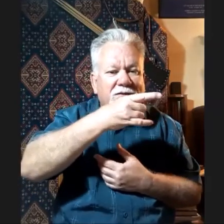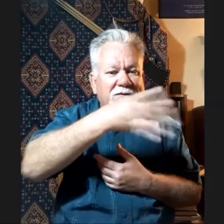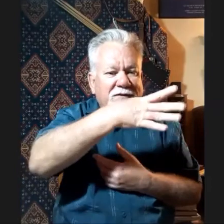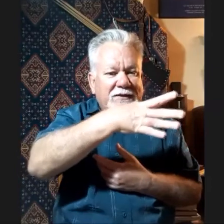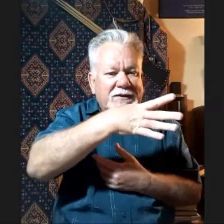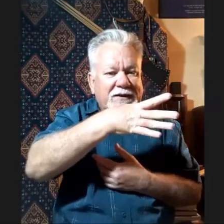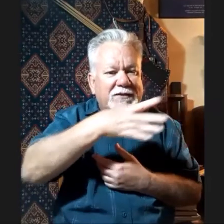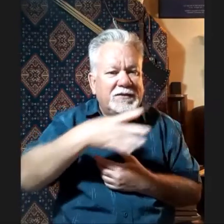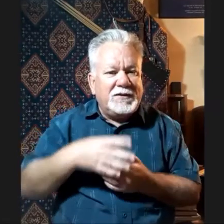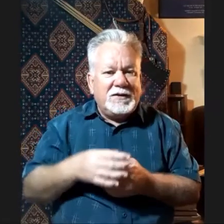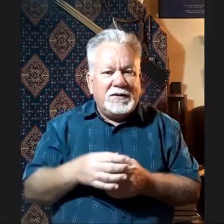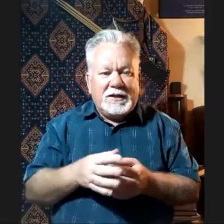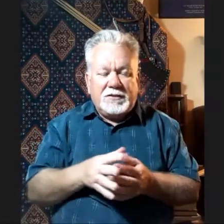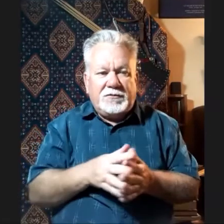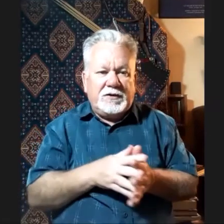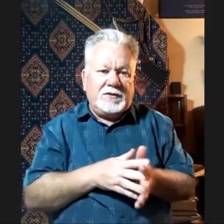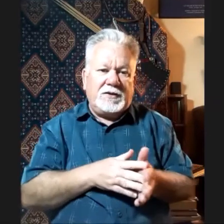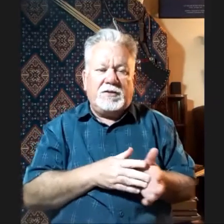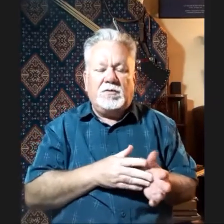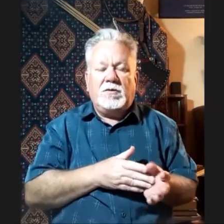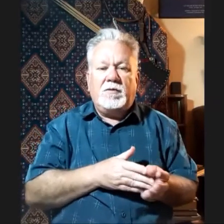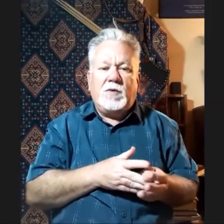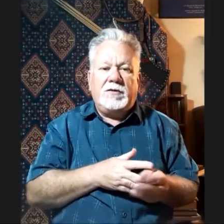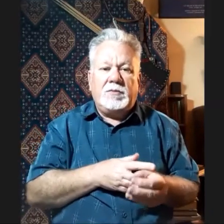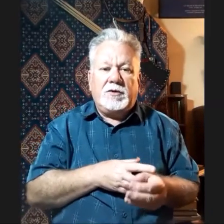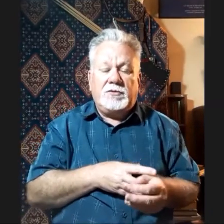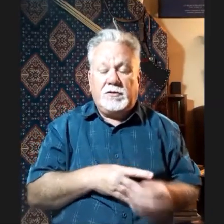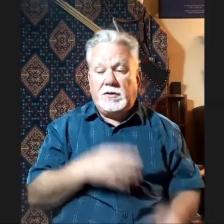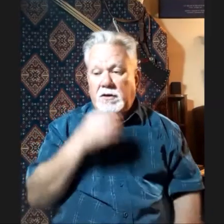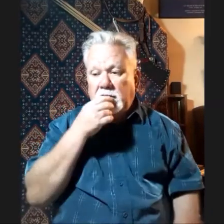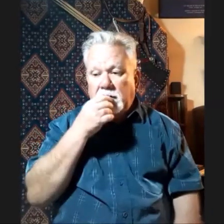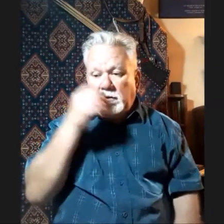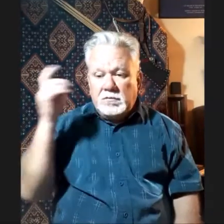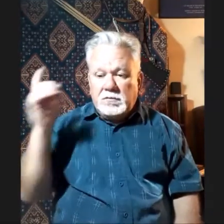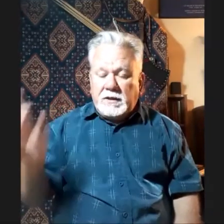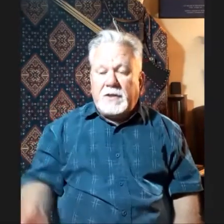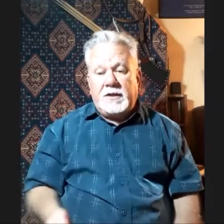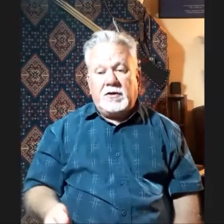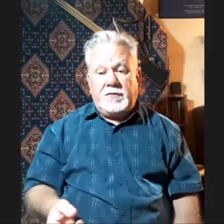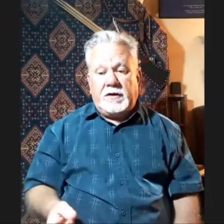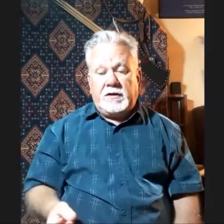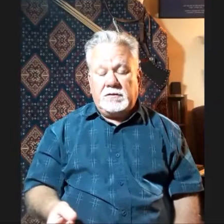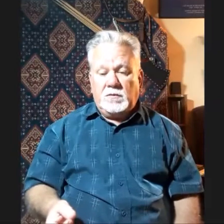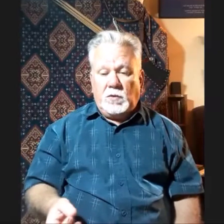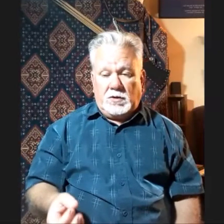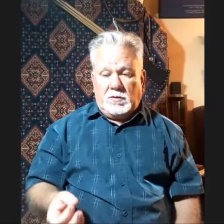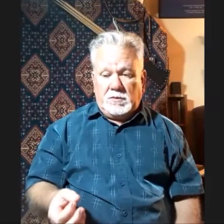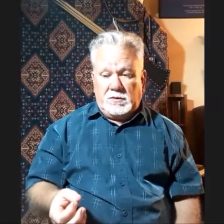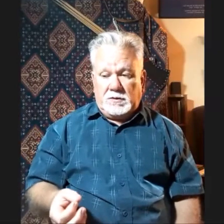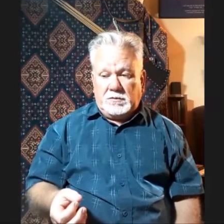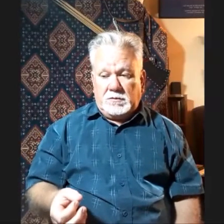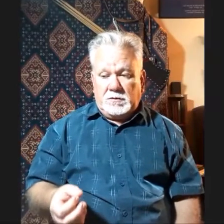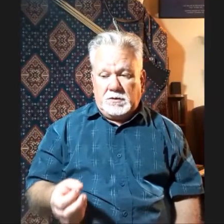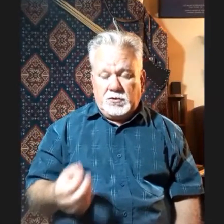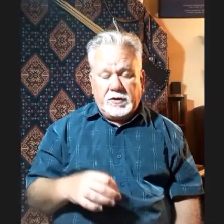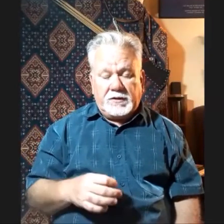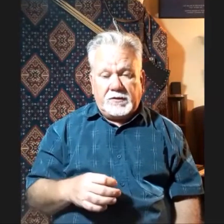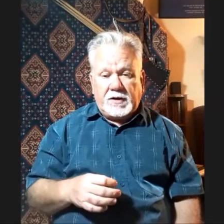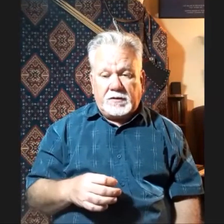get the fingers out of the way of the bow string. The other thing I found when I was trying this out